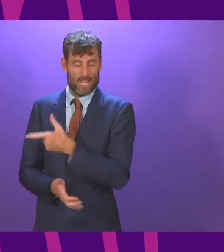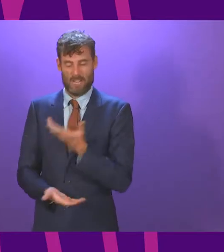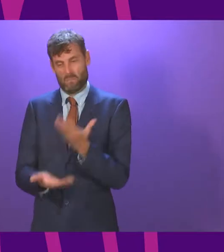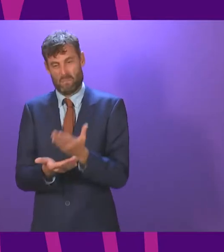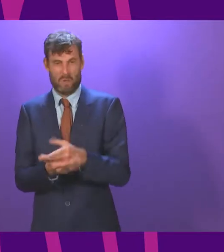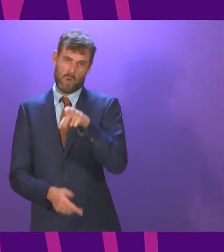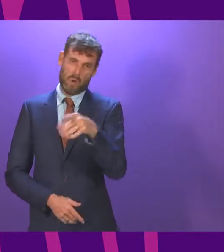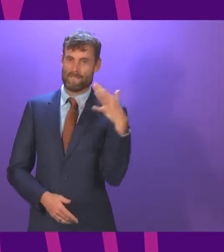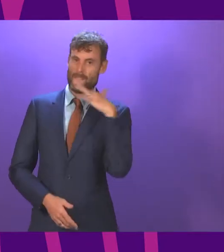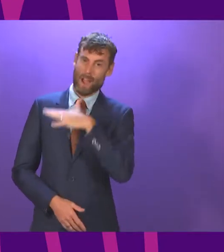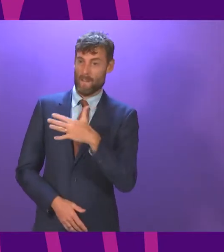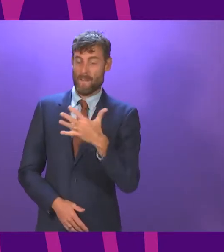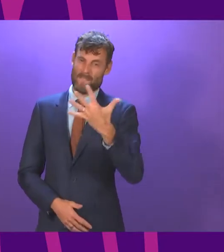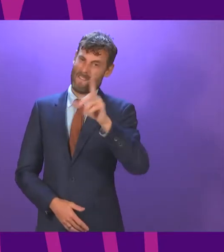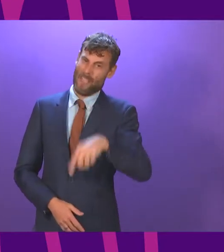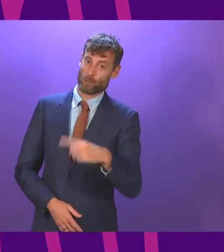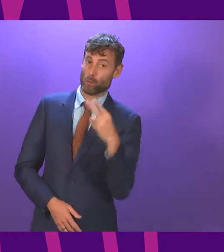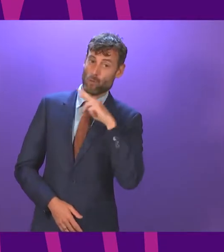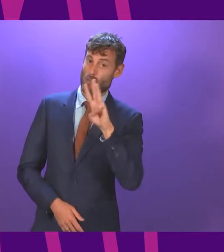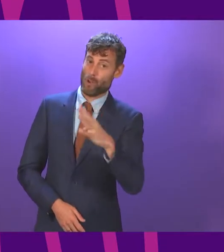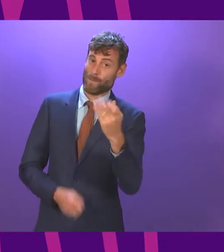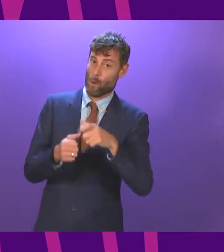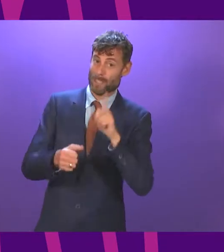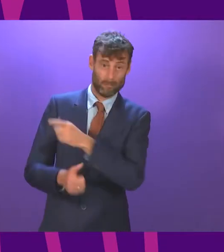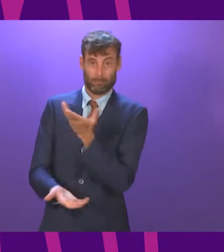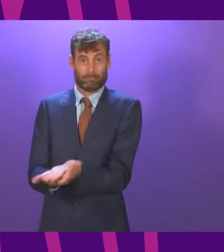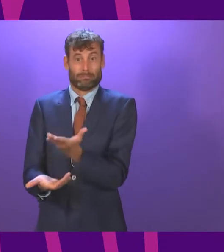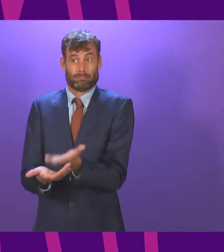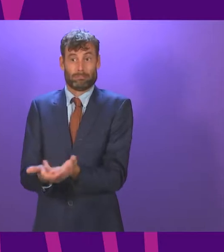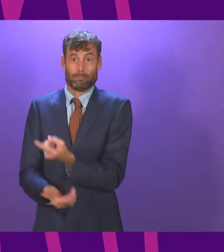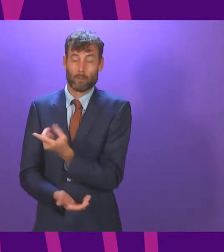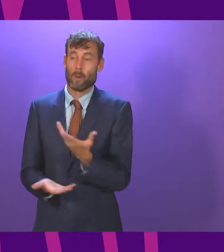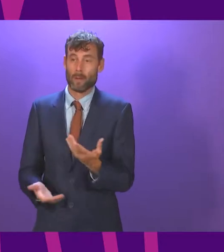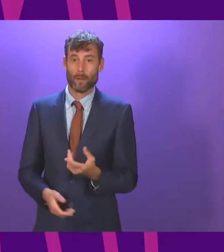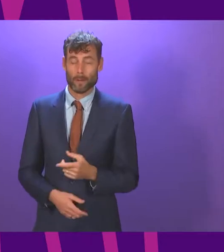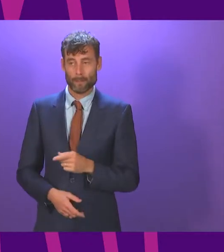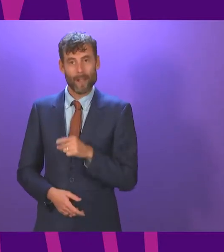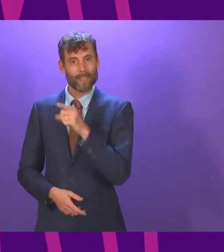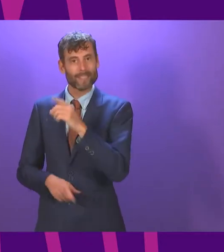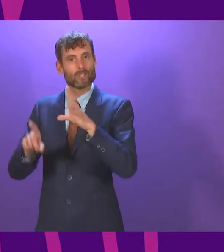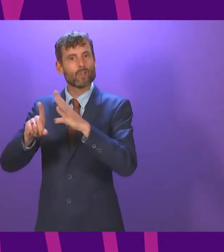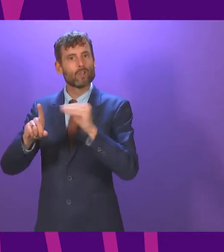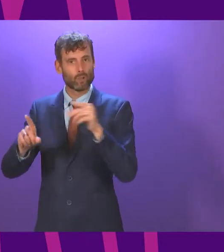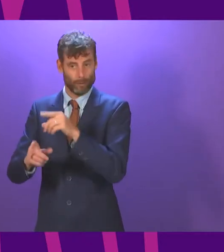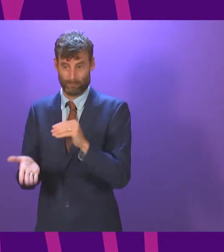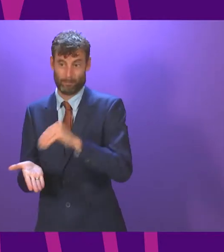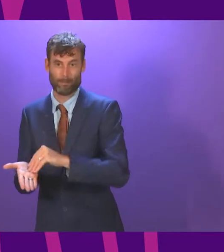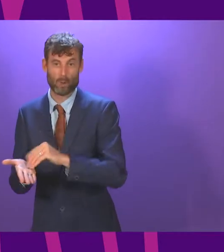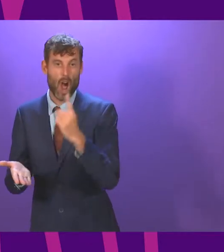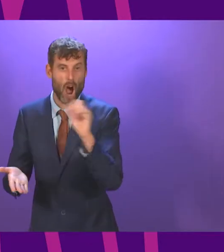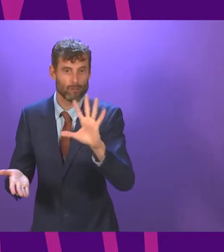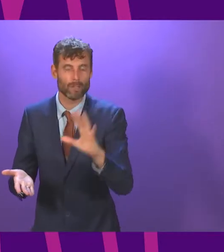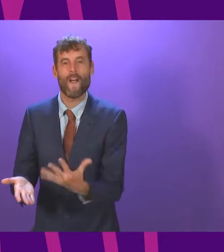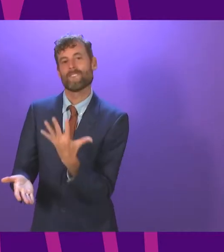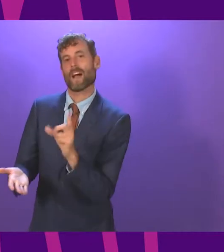argument that we've had 5,234 days it's obviously been part of the Tory script because they've all used it Dean Lockhart Murdo